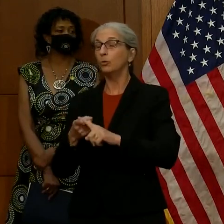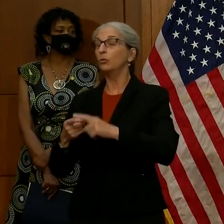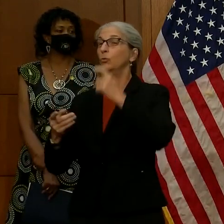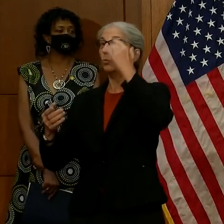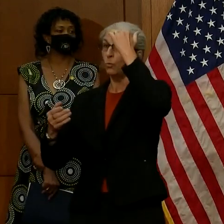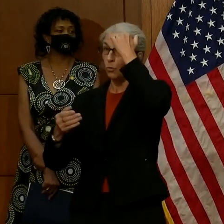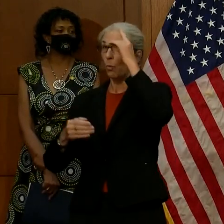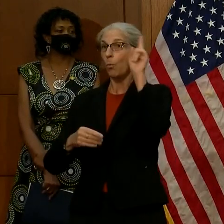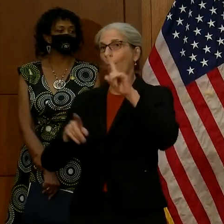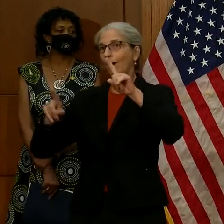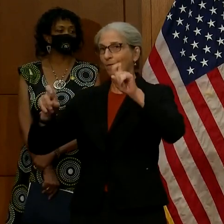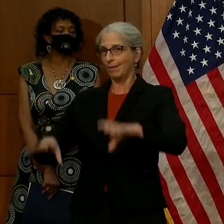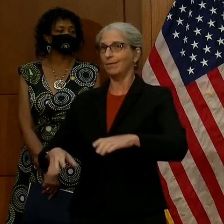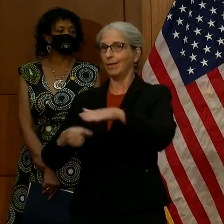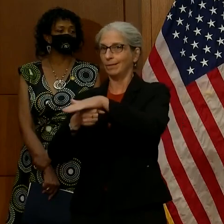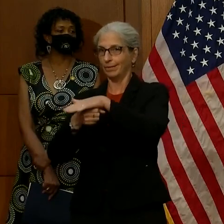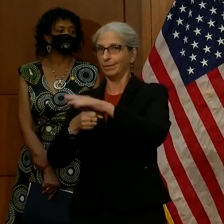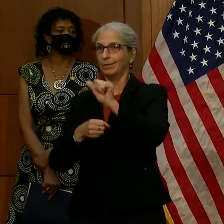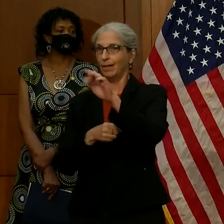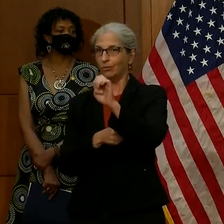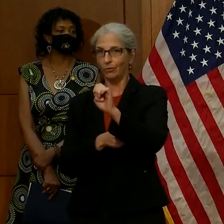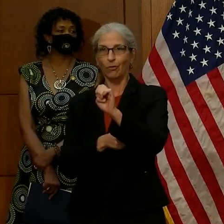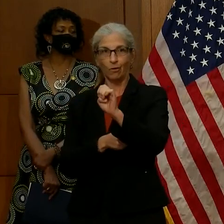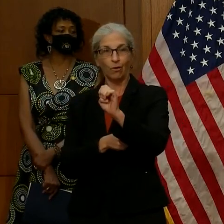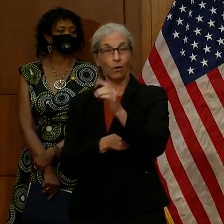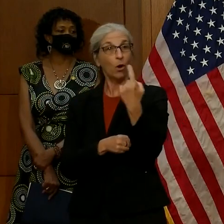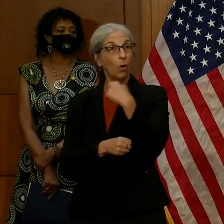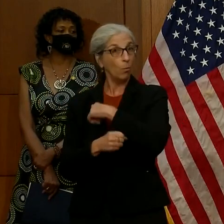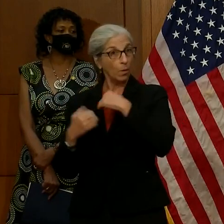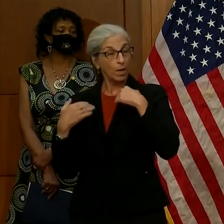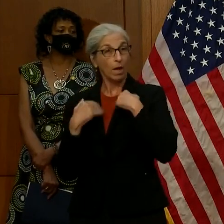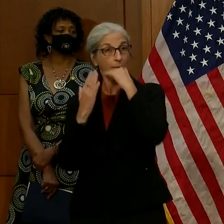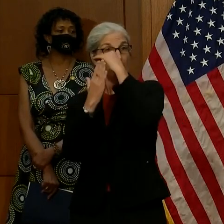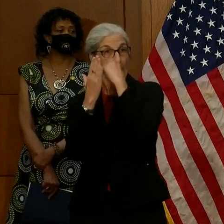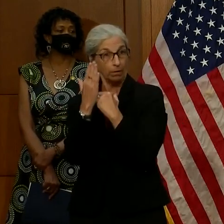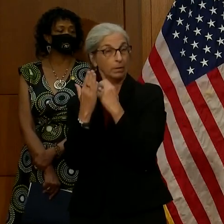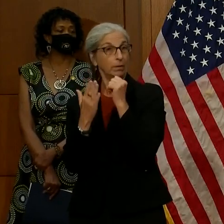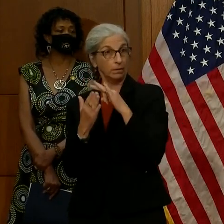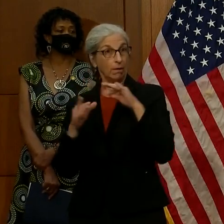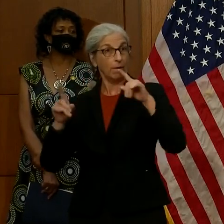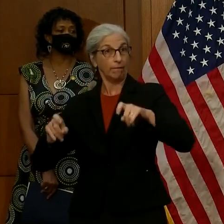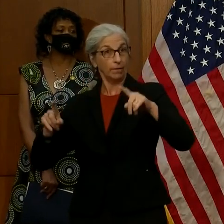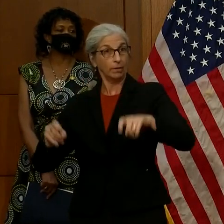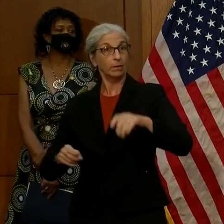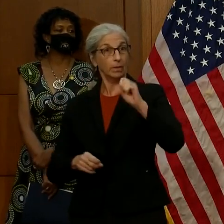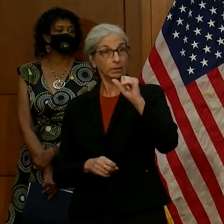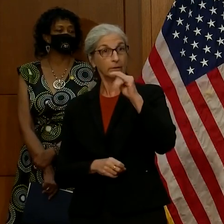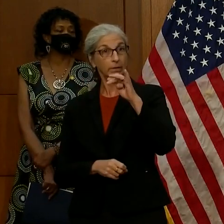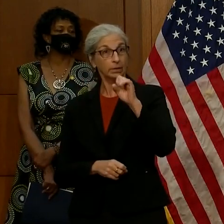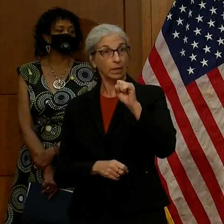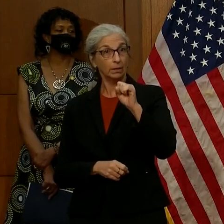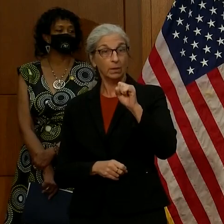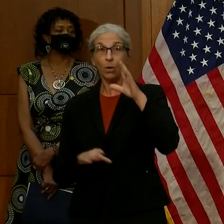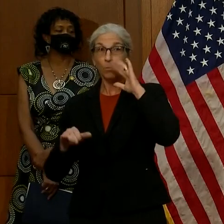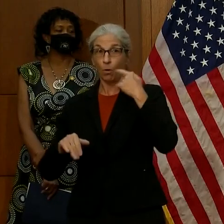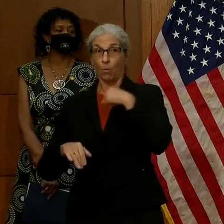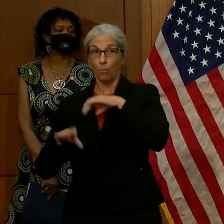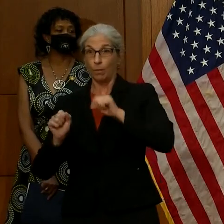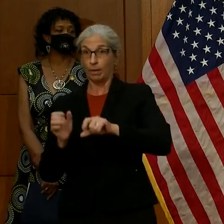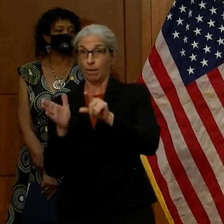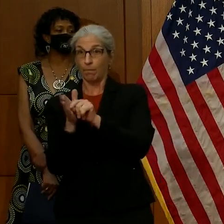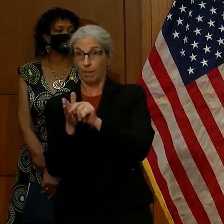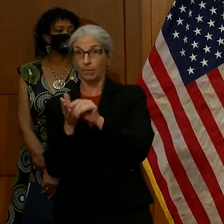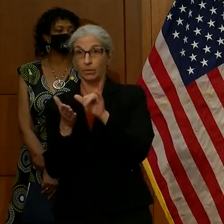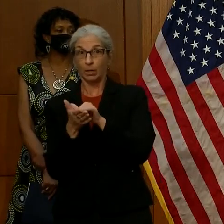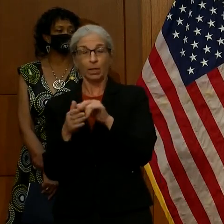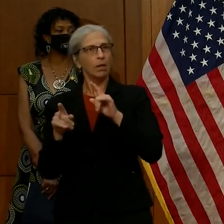sites around Virginia. And we have those listed out. And I hope we can get those published. But a lot